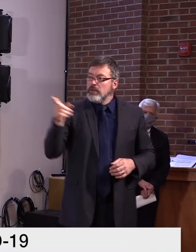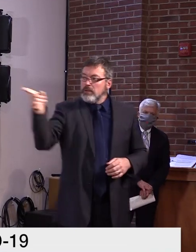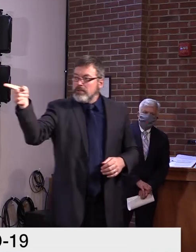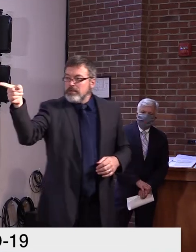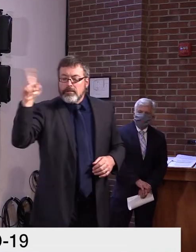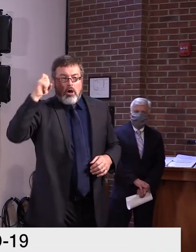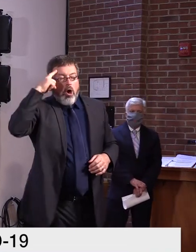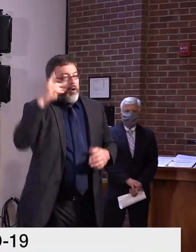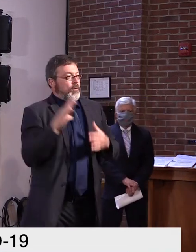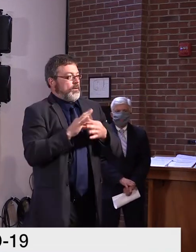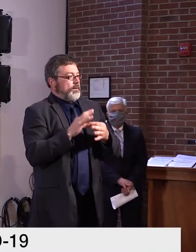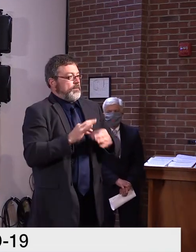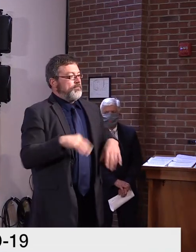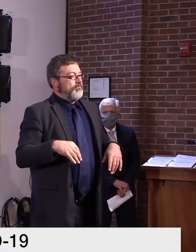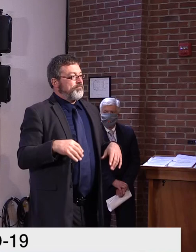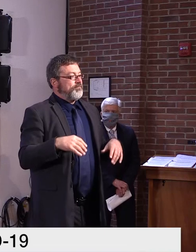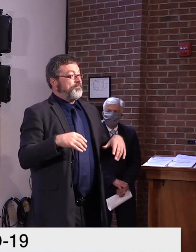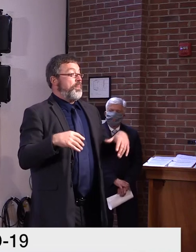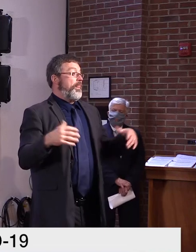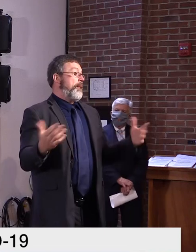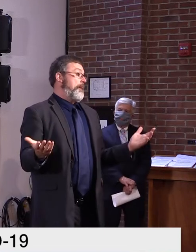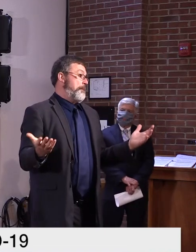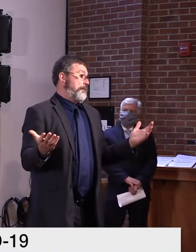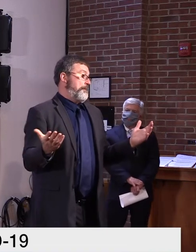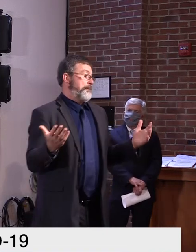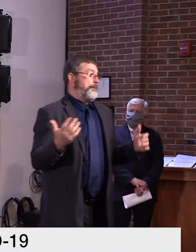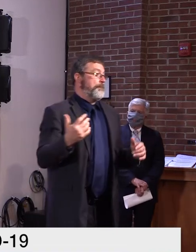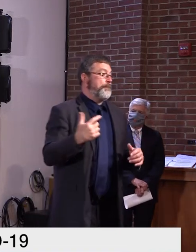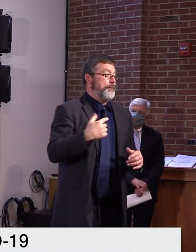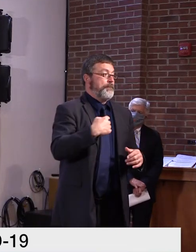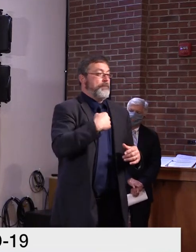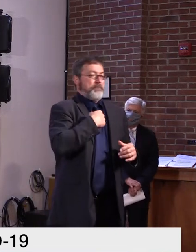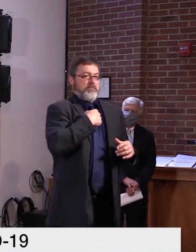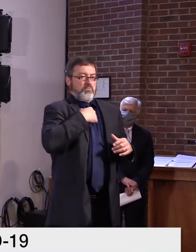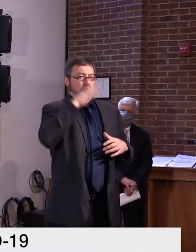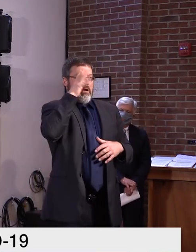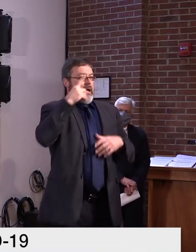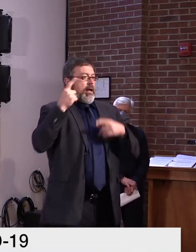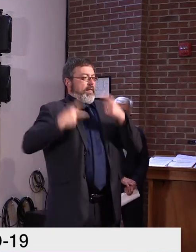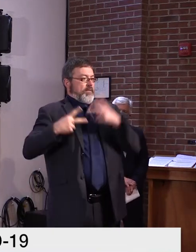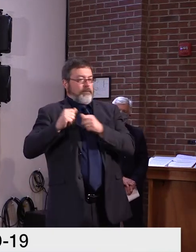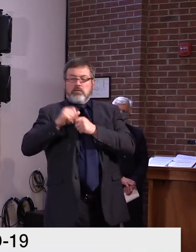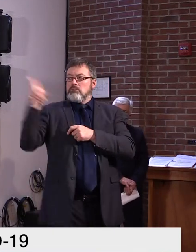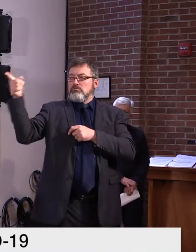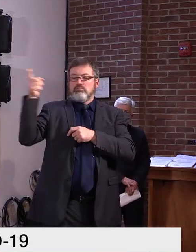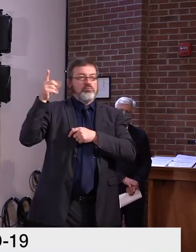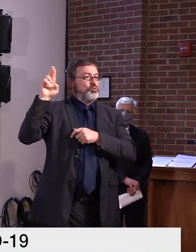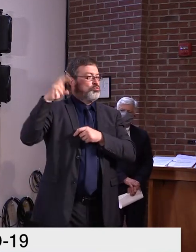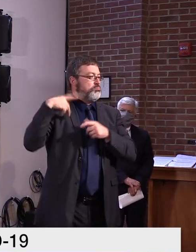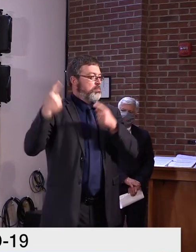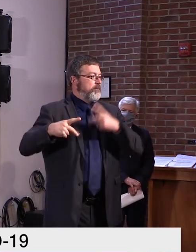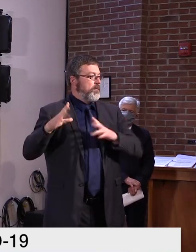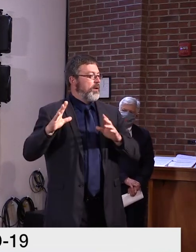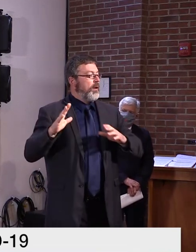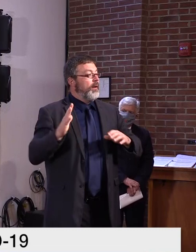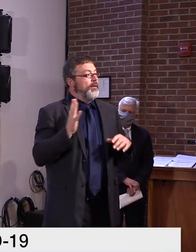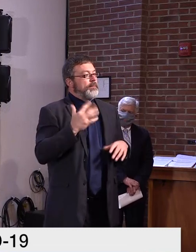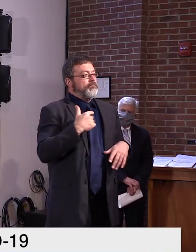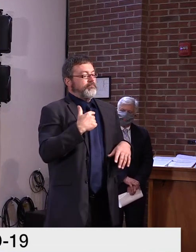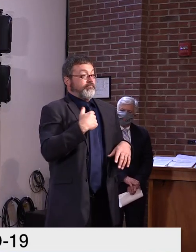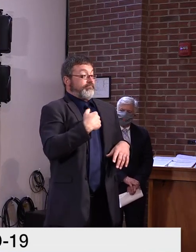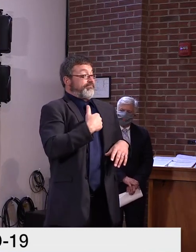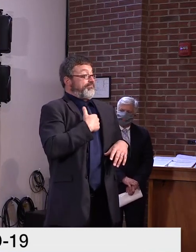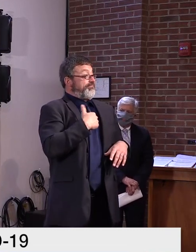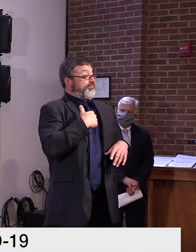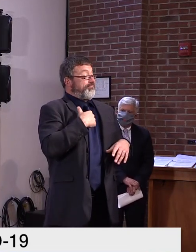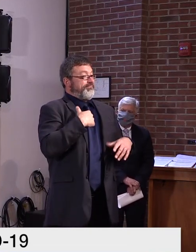uh, as well. Um, always concerned, uh, about what's happening across the nation. But as you've seen from the very start,